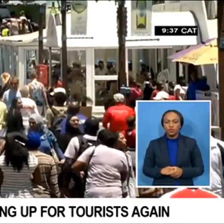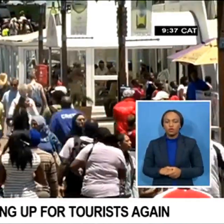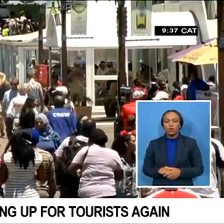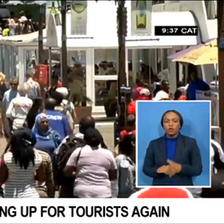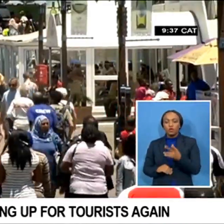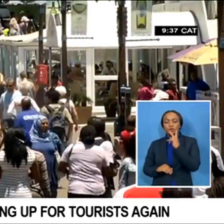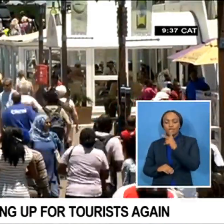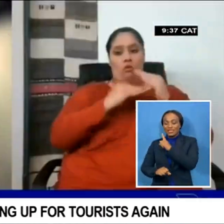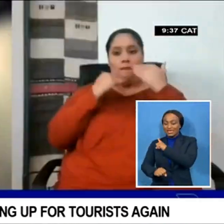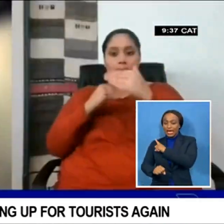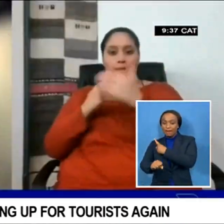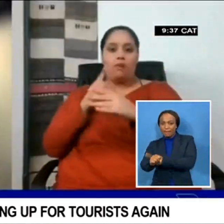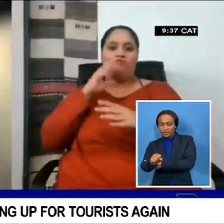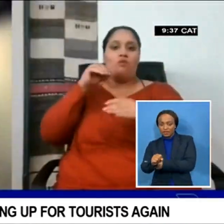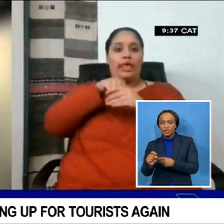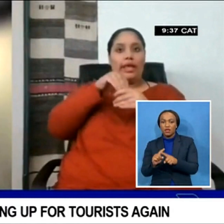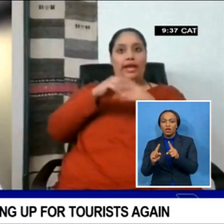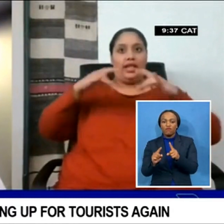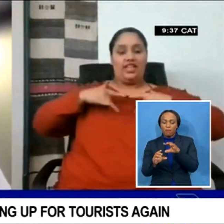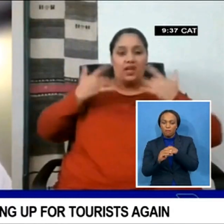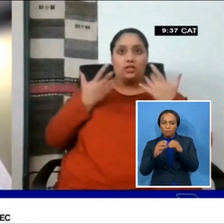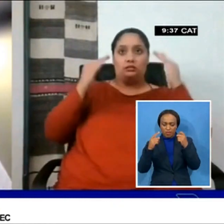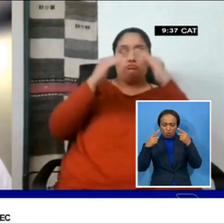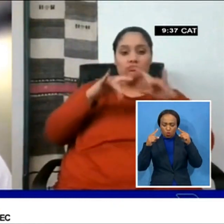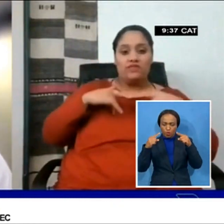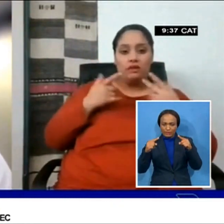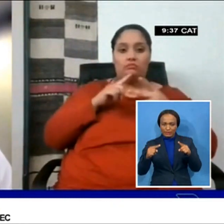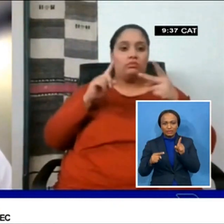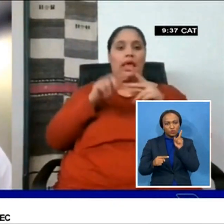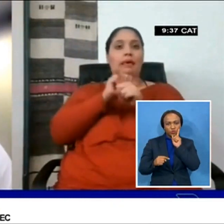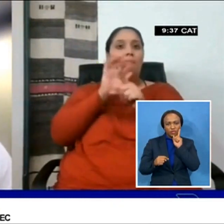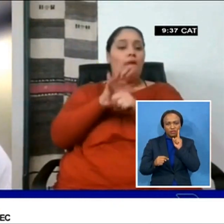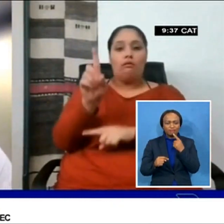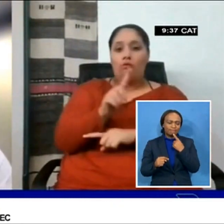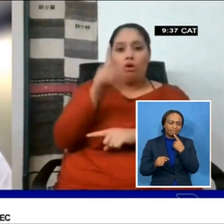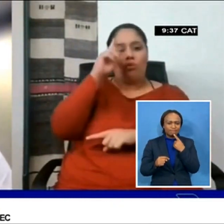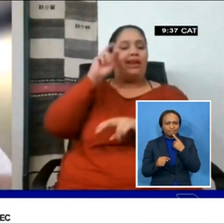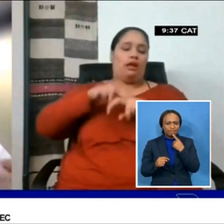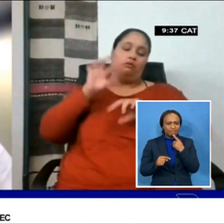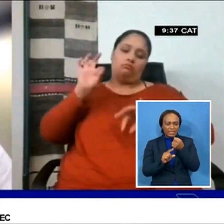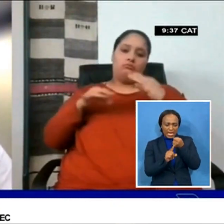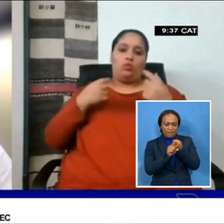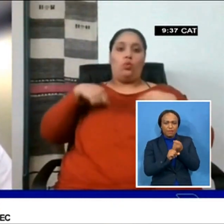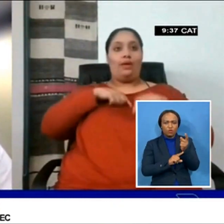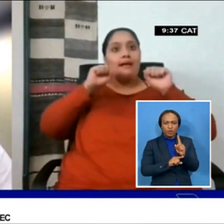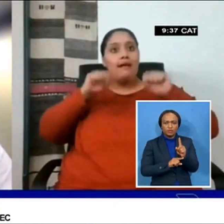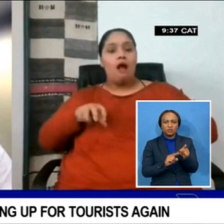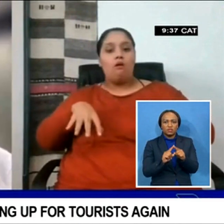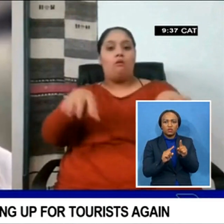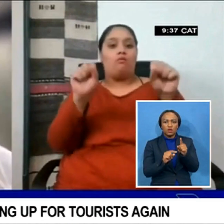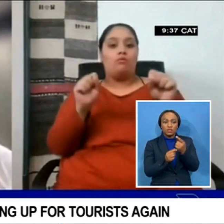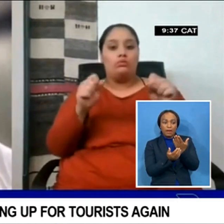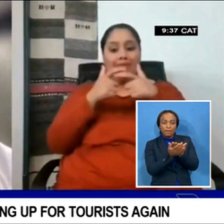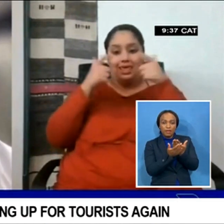events and determine what impact they will have on our ability to host bigger anchor